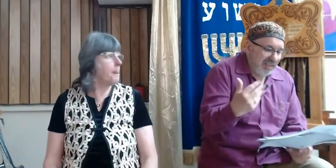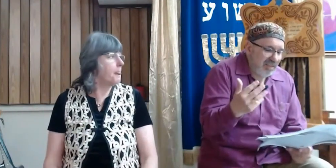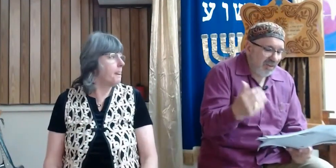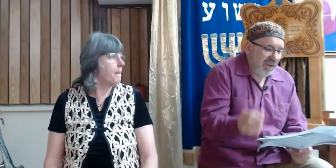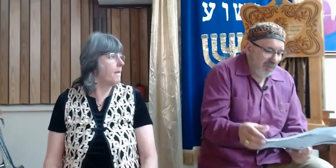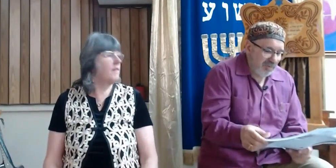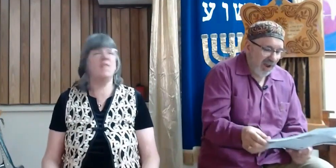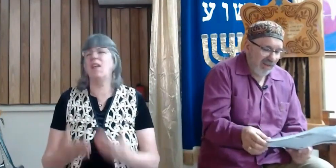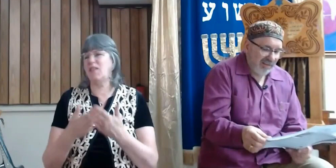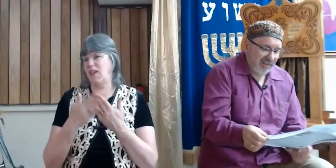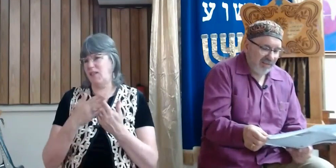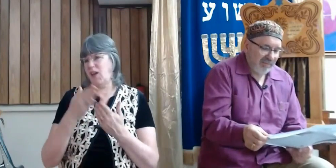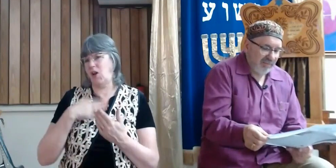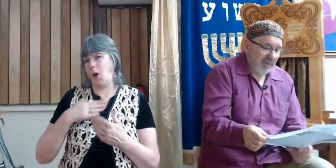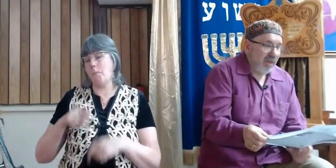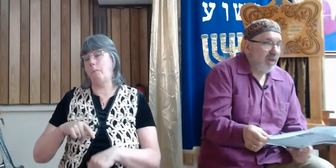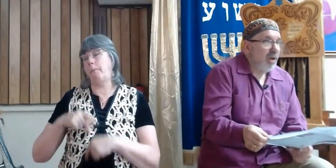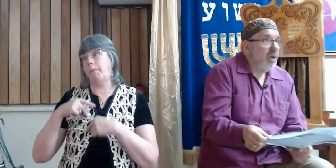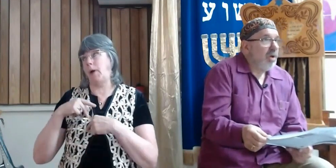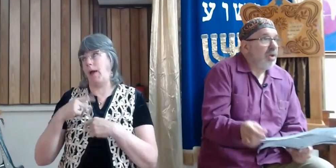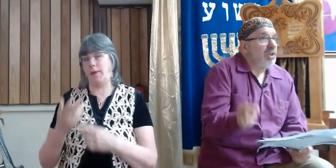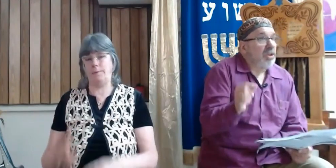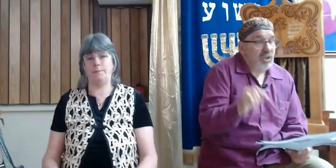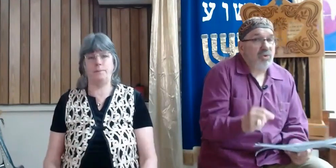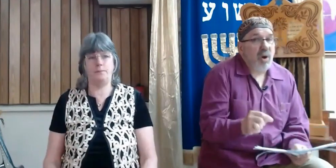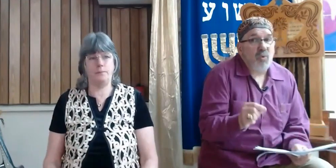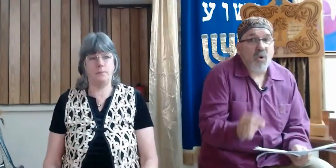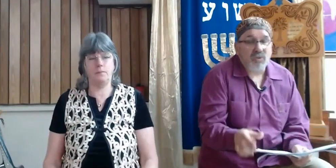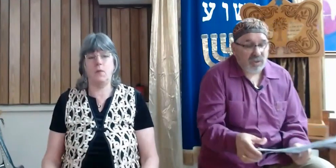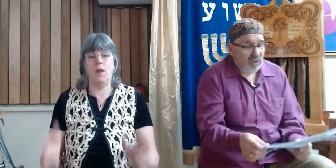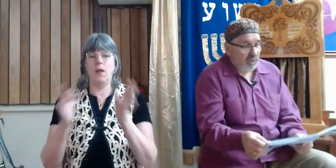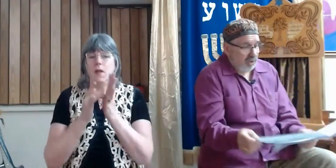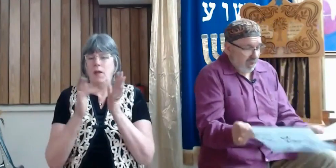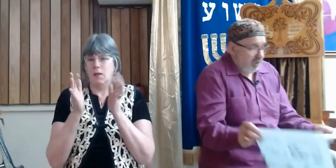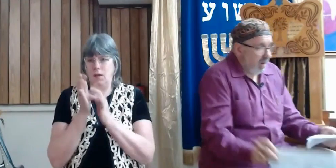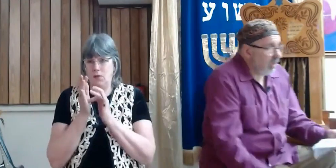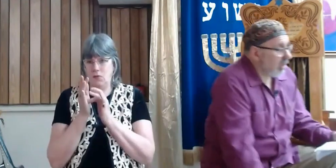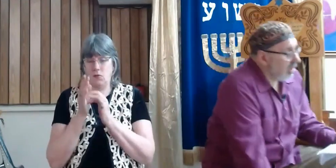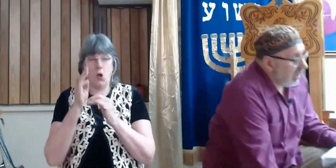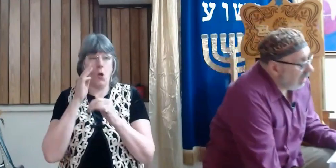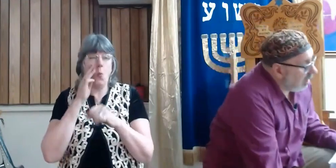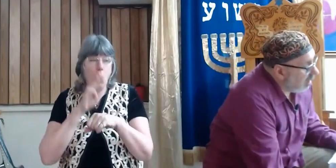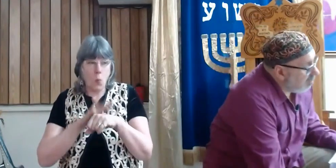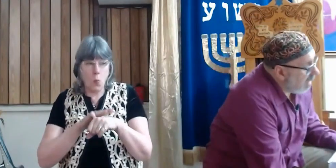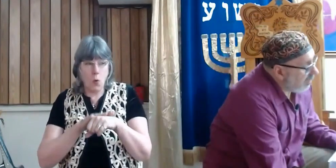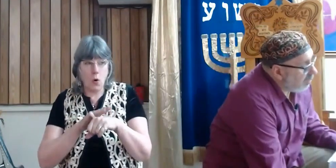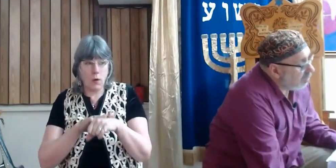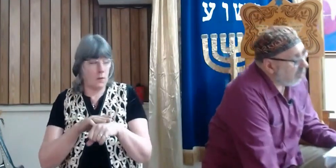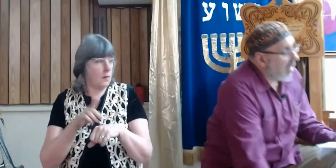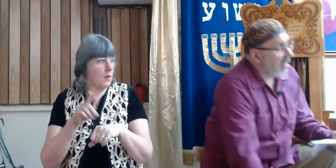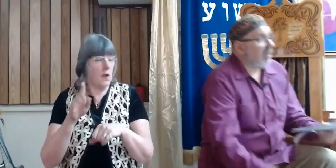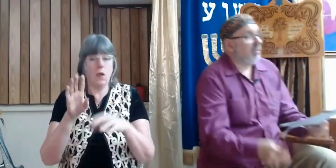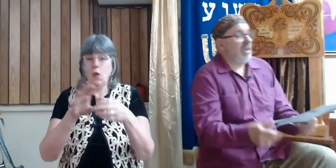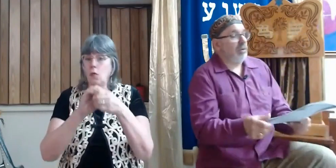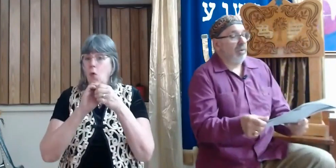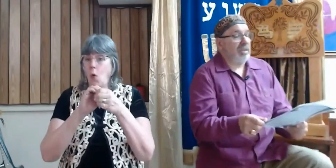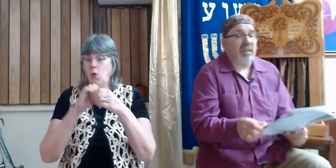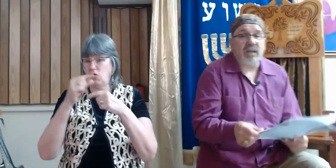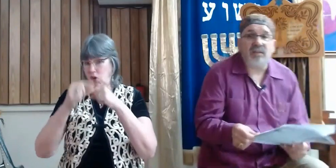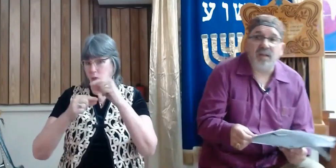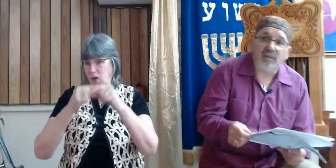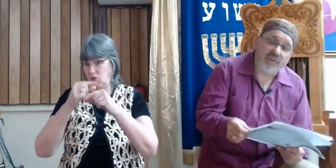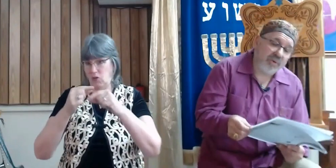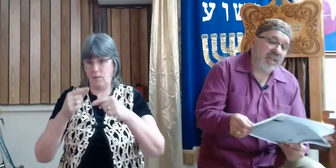It's easier on our pride. Yeshua warns his own generation in Matthew 23,